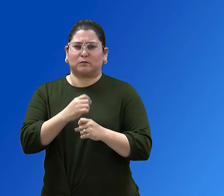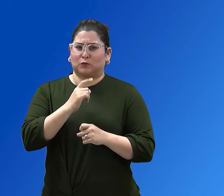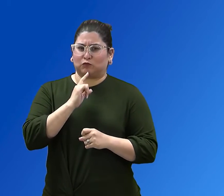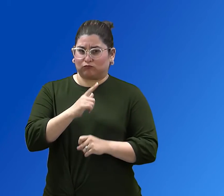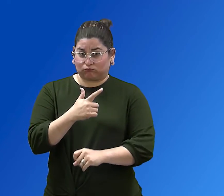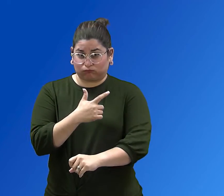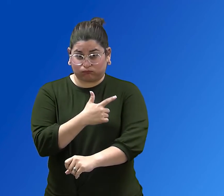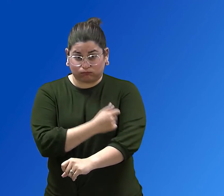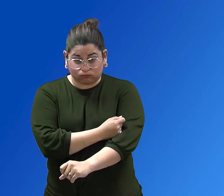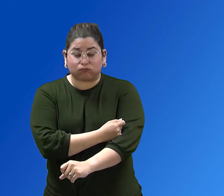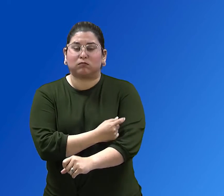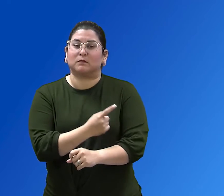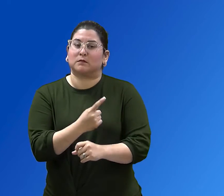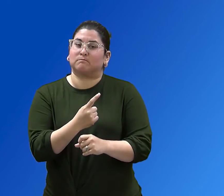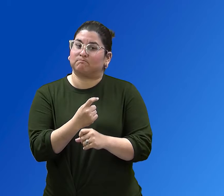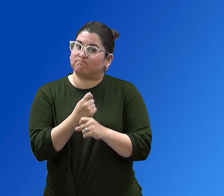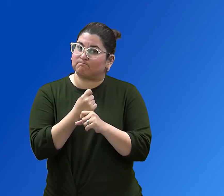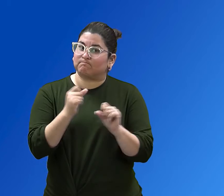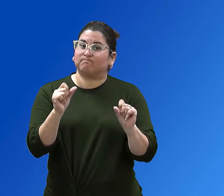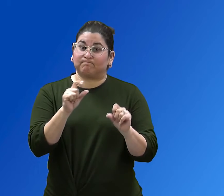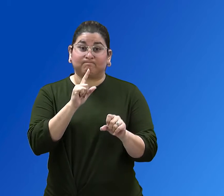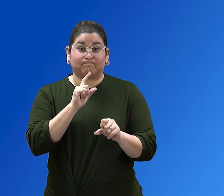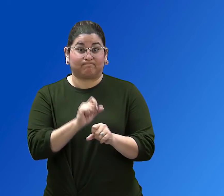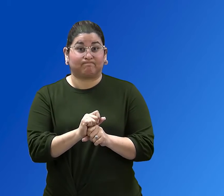sure that COVID-19 vaccines are safe.